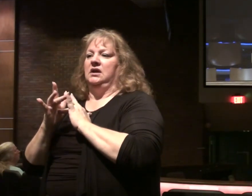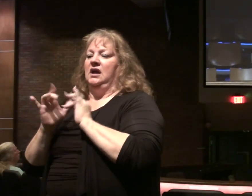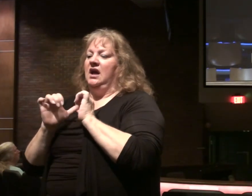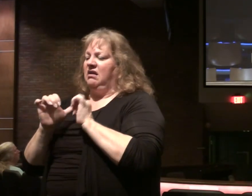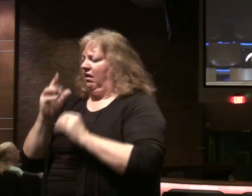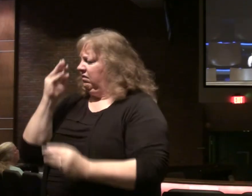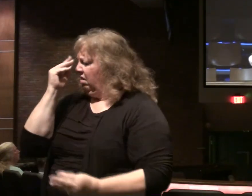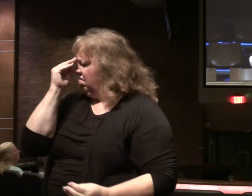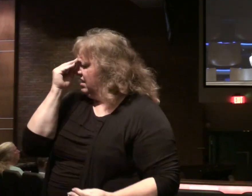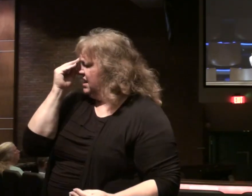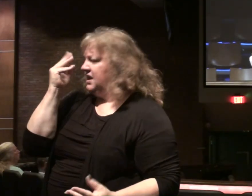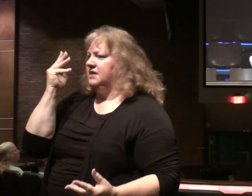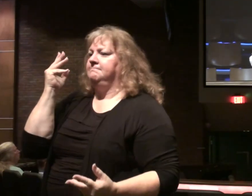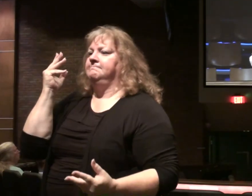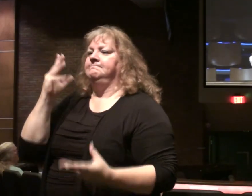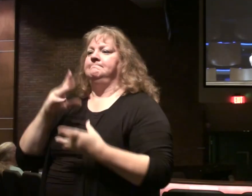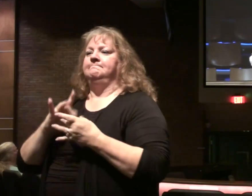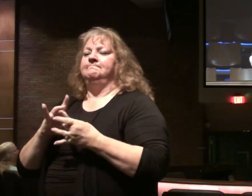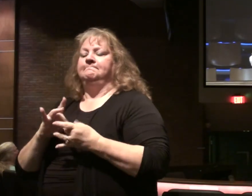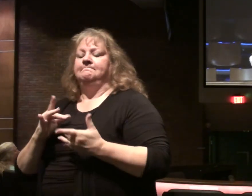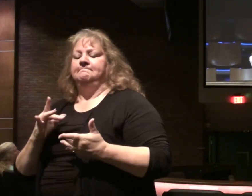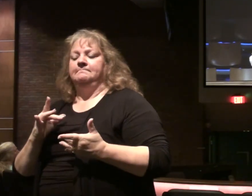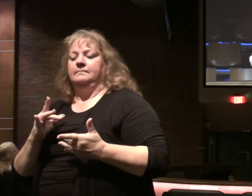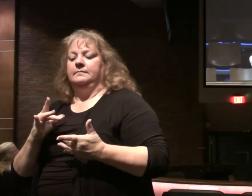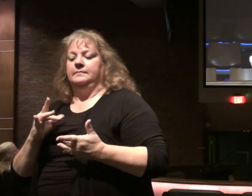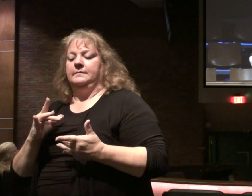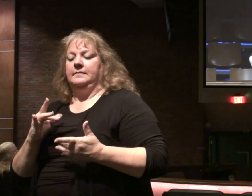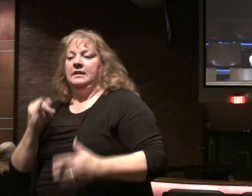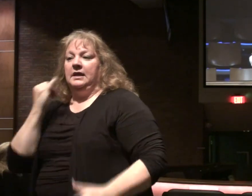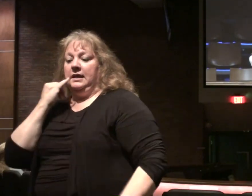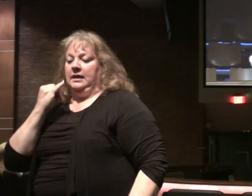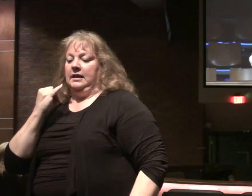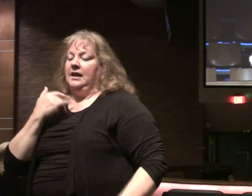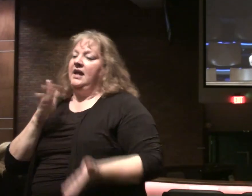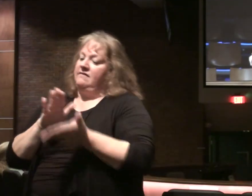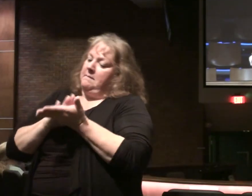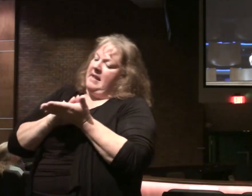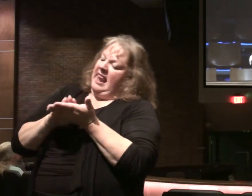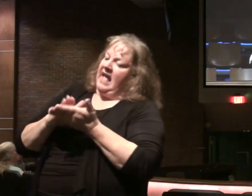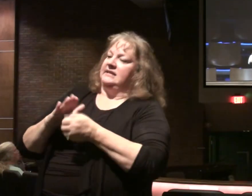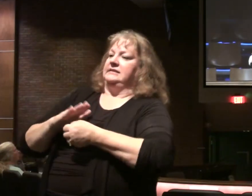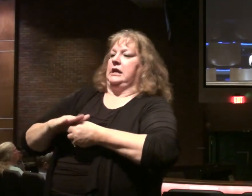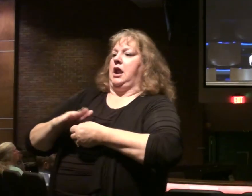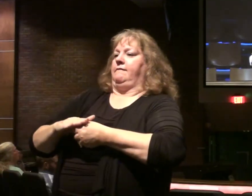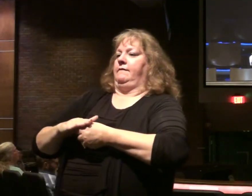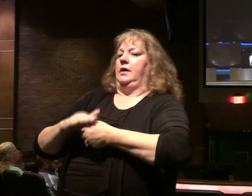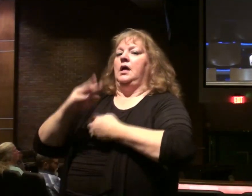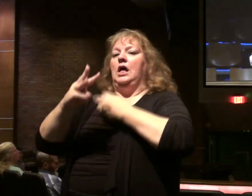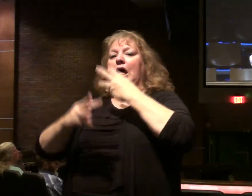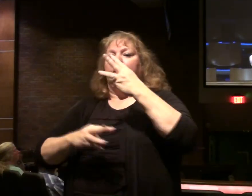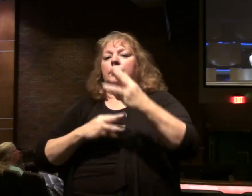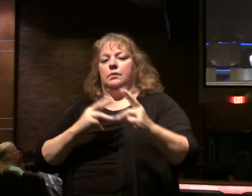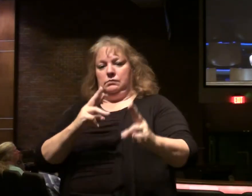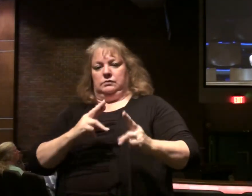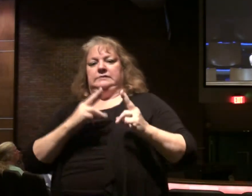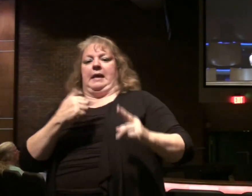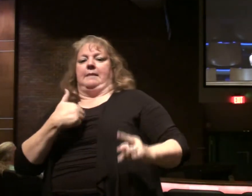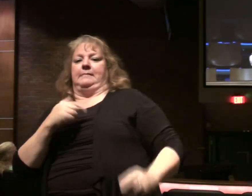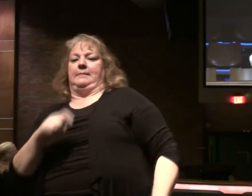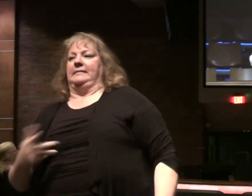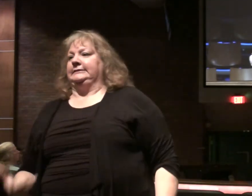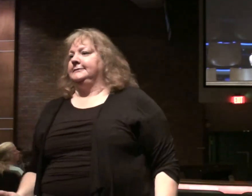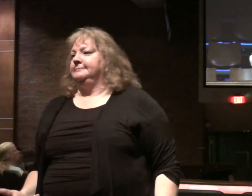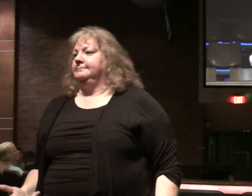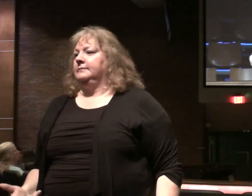thinking in the church that says. If we're just nice enough. The world has to respect us.